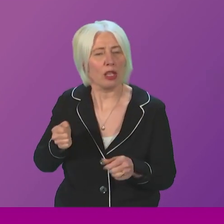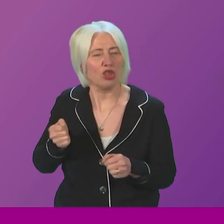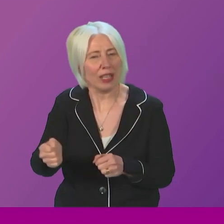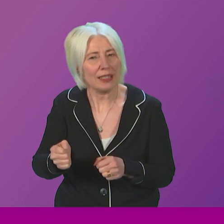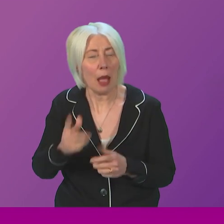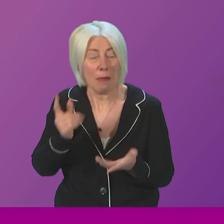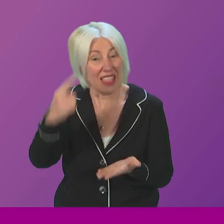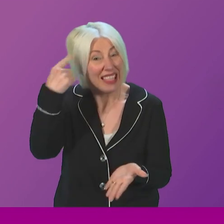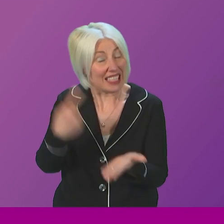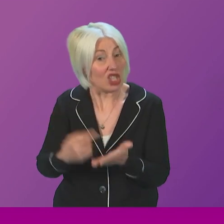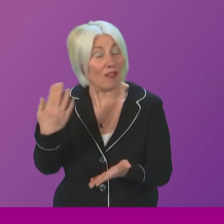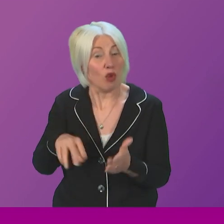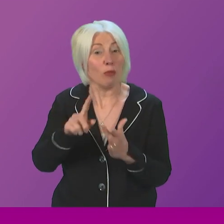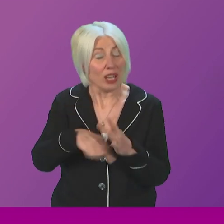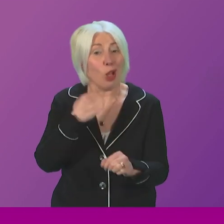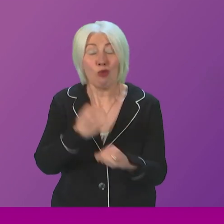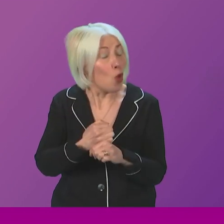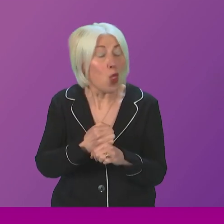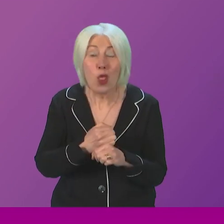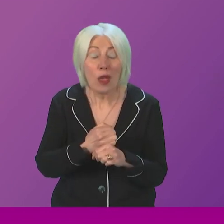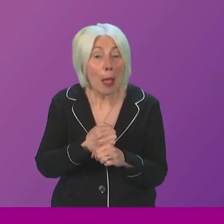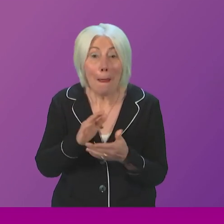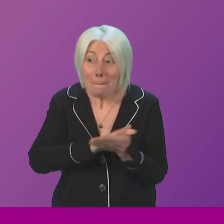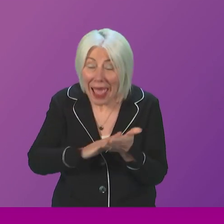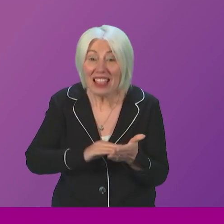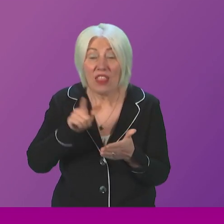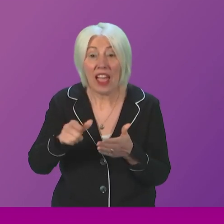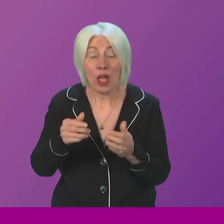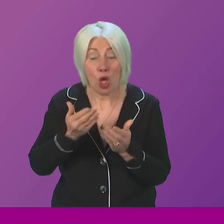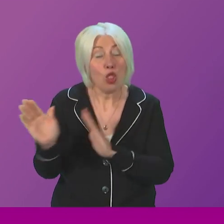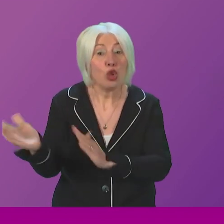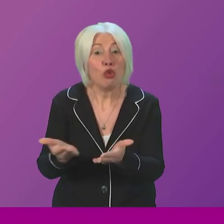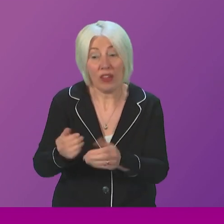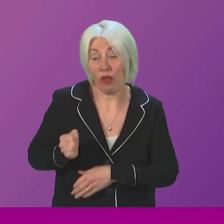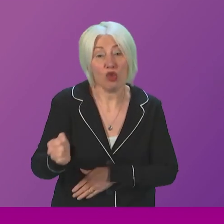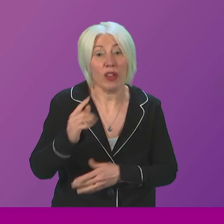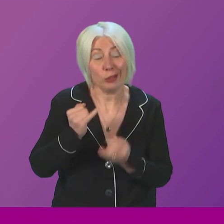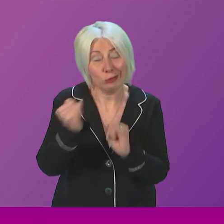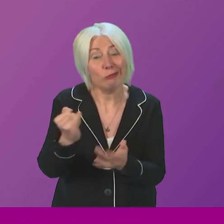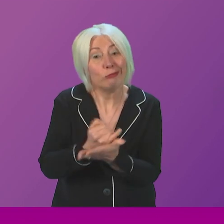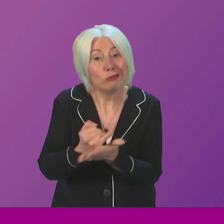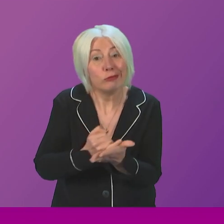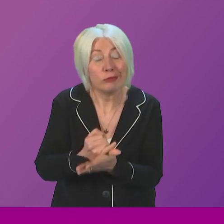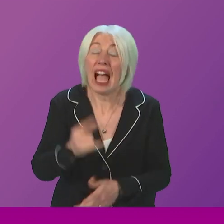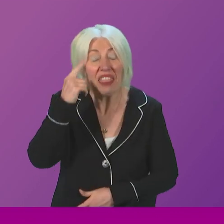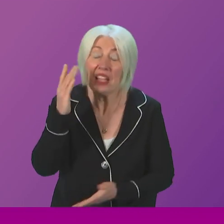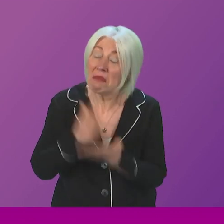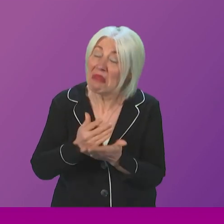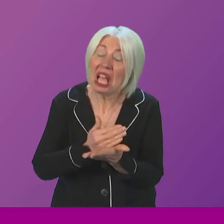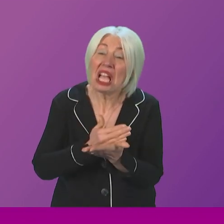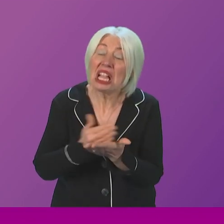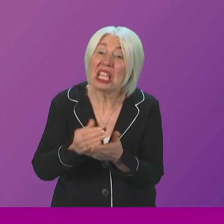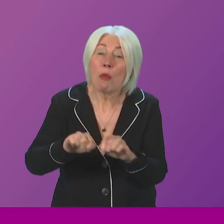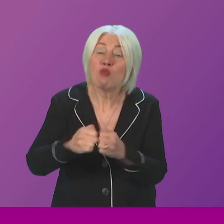taken by Jenny Galruth led to a poorer service. Now this looks like a clear breach of the